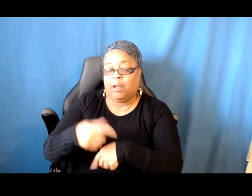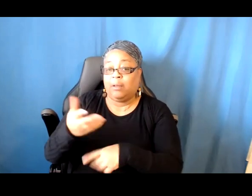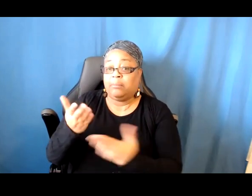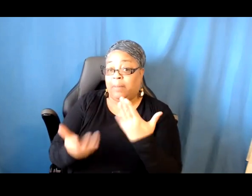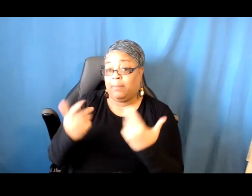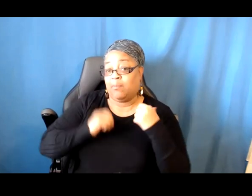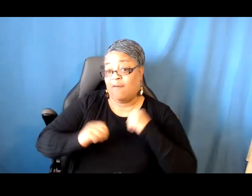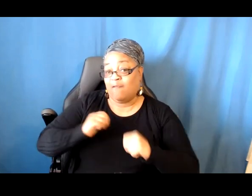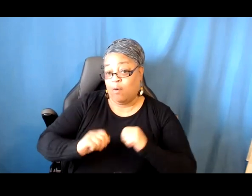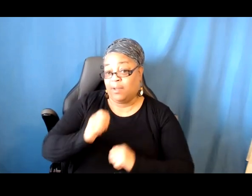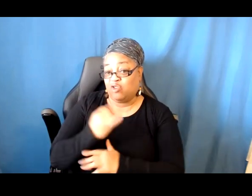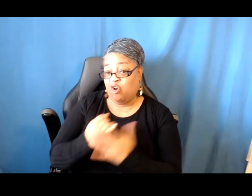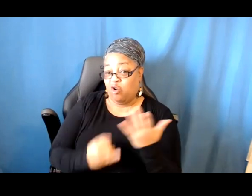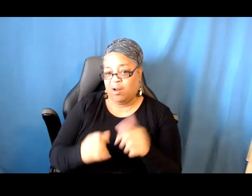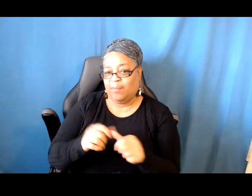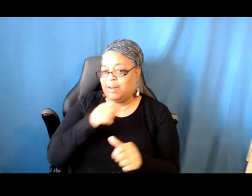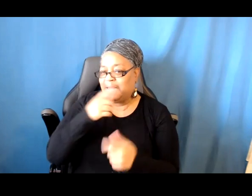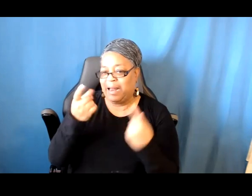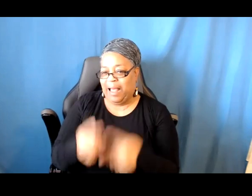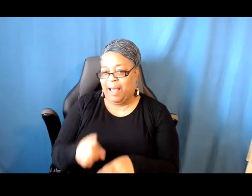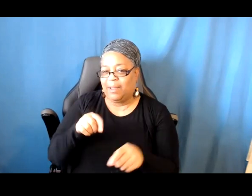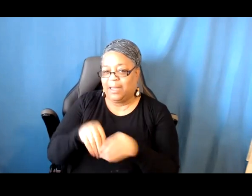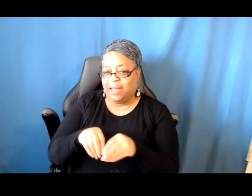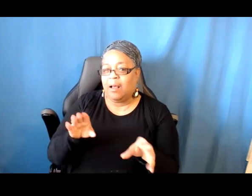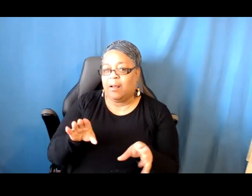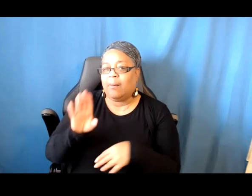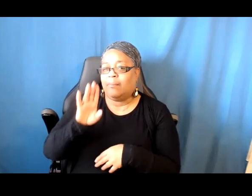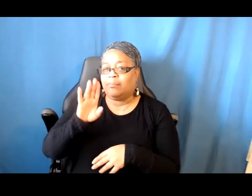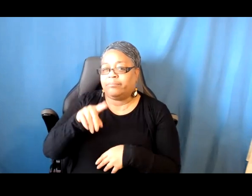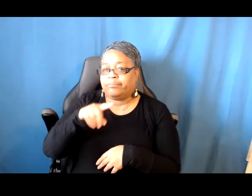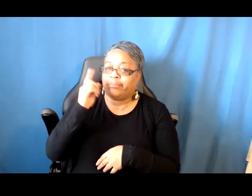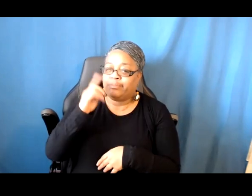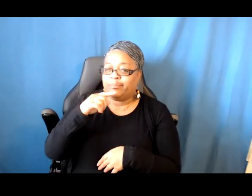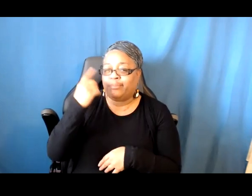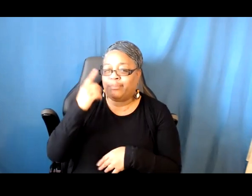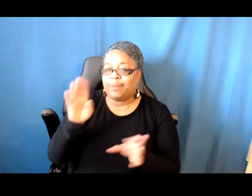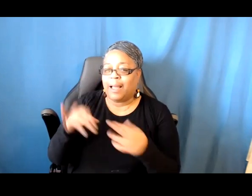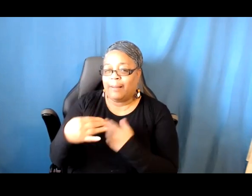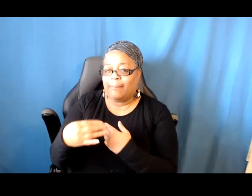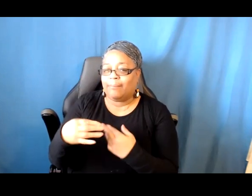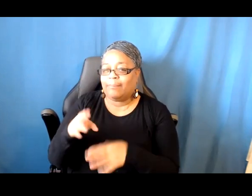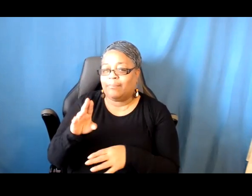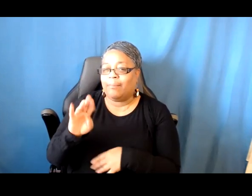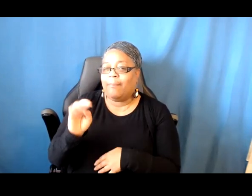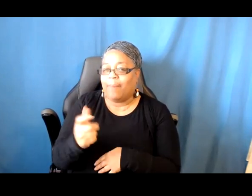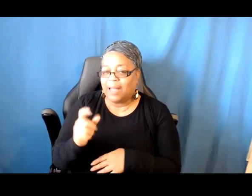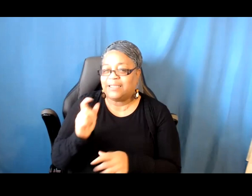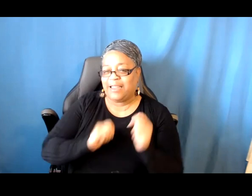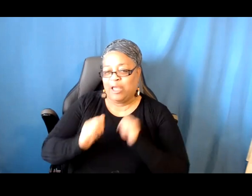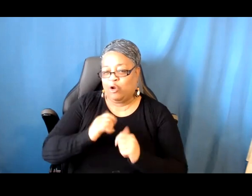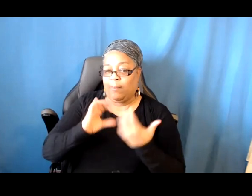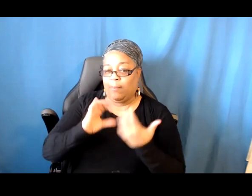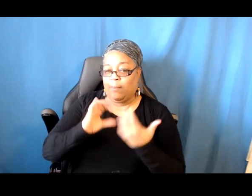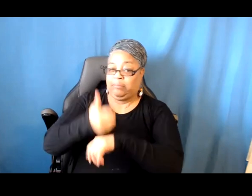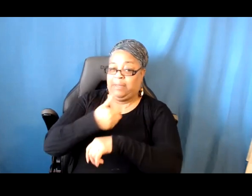necessarily happen in a black box theater, something that might be more appropriately staged in a gallery or in a different kind of